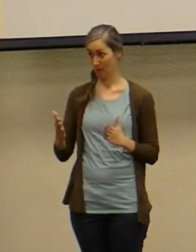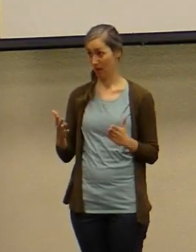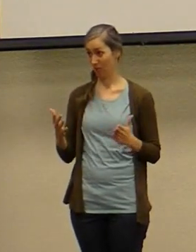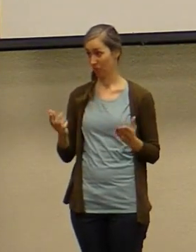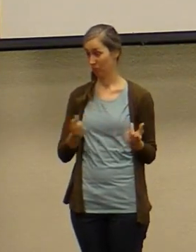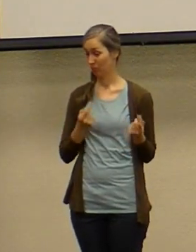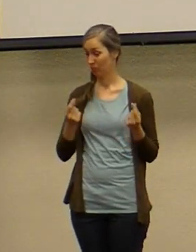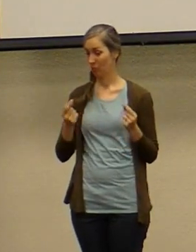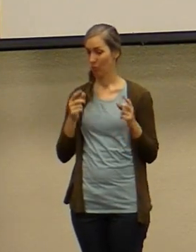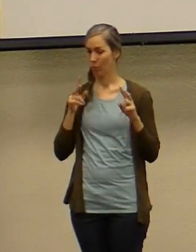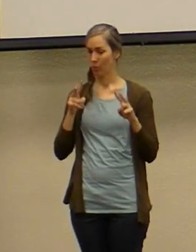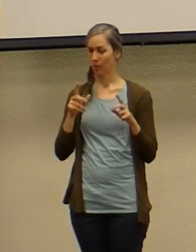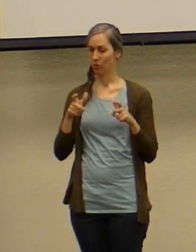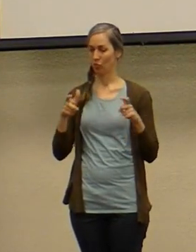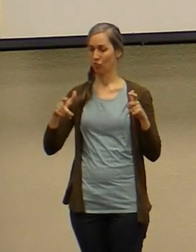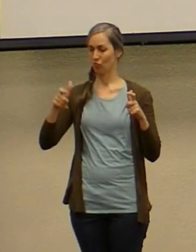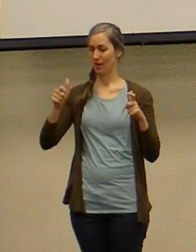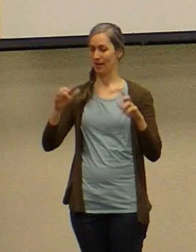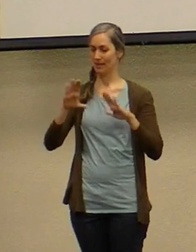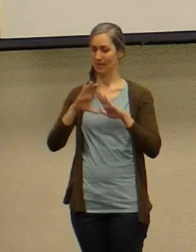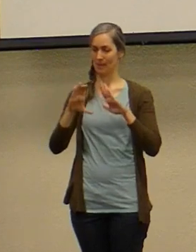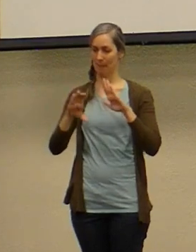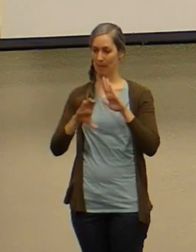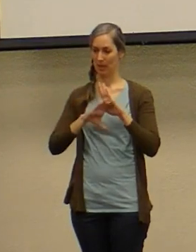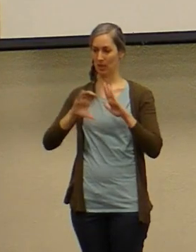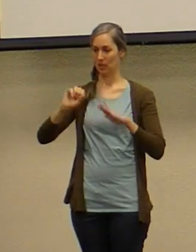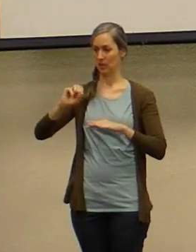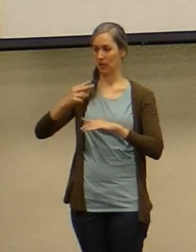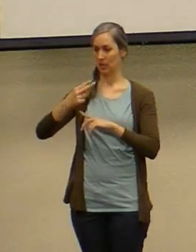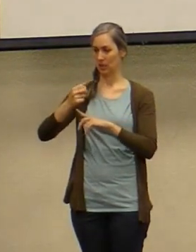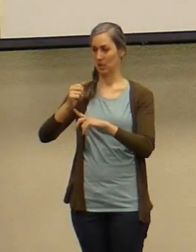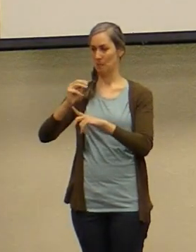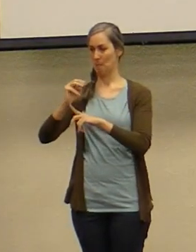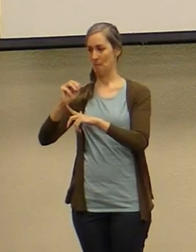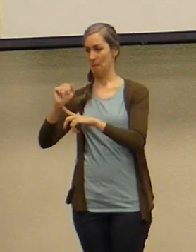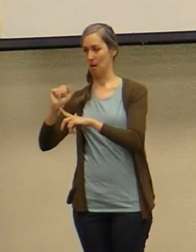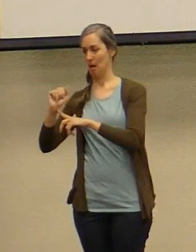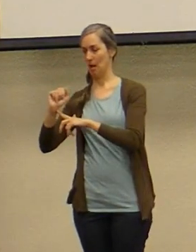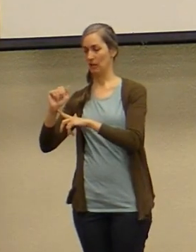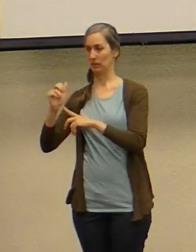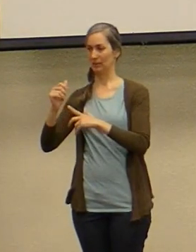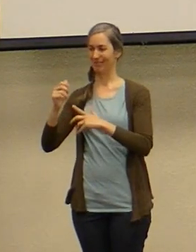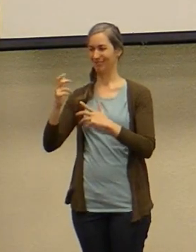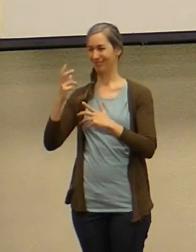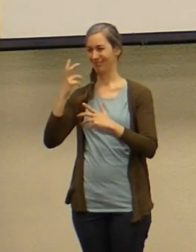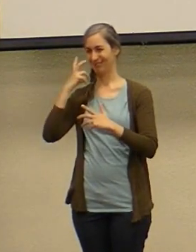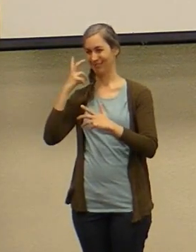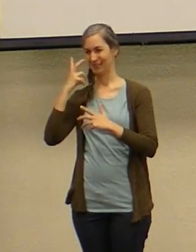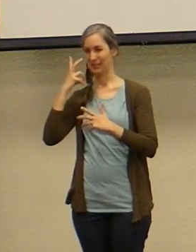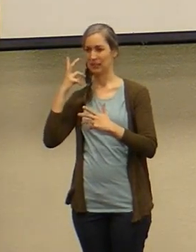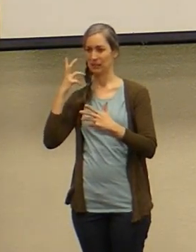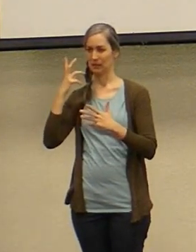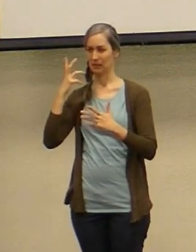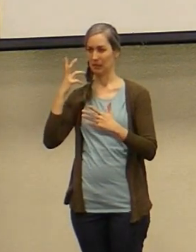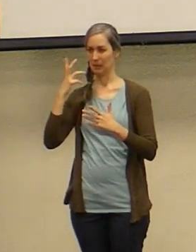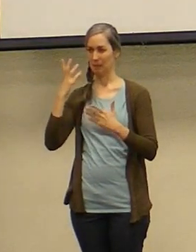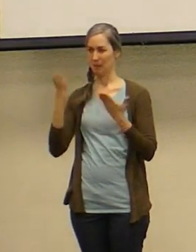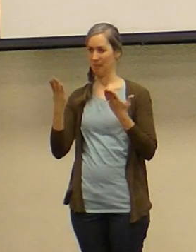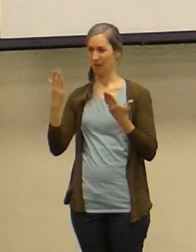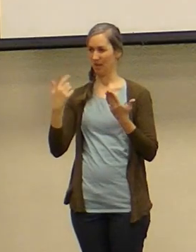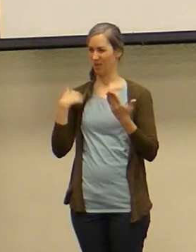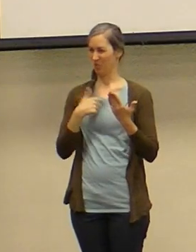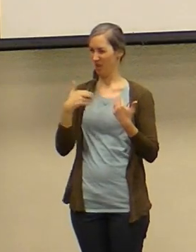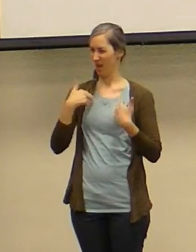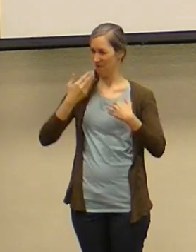the greatest commandment to look at the shema to see that there might be a block for